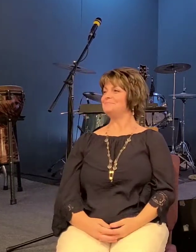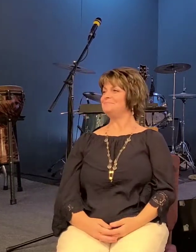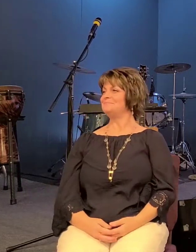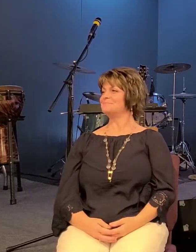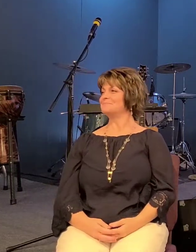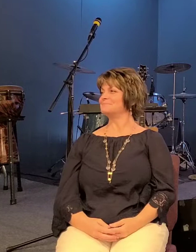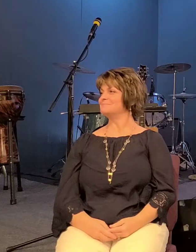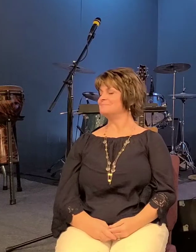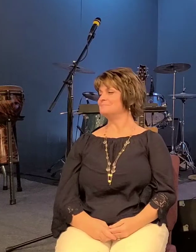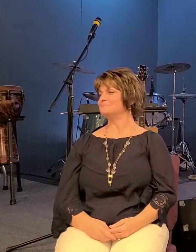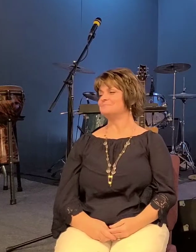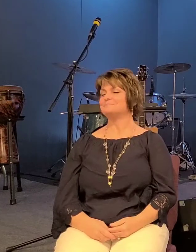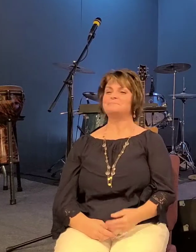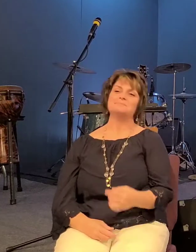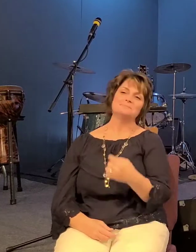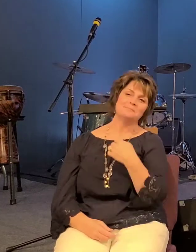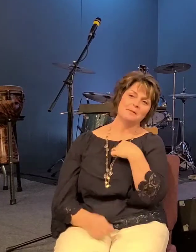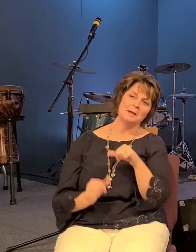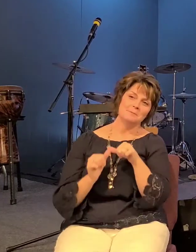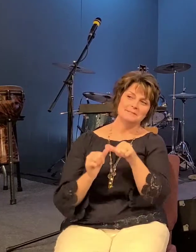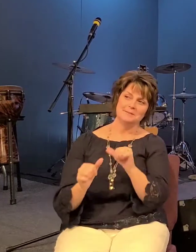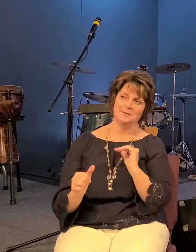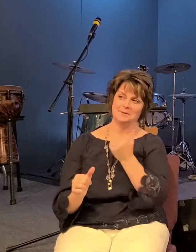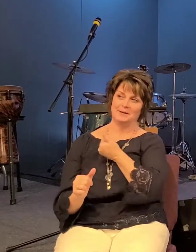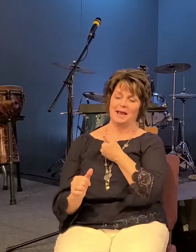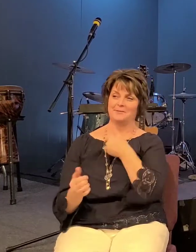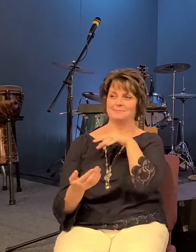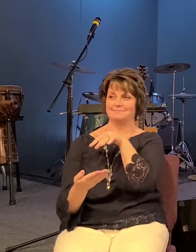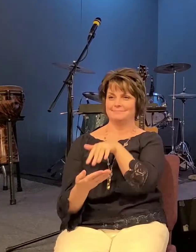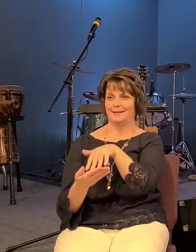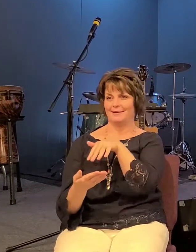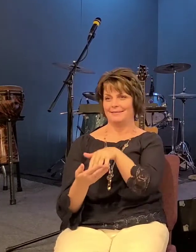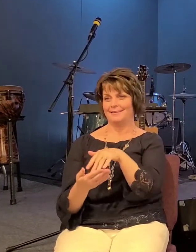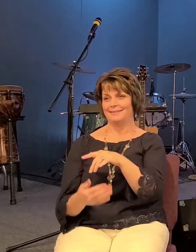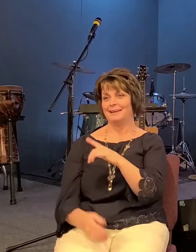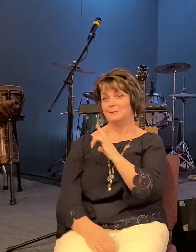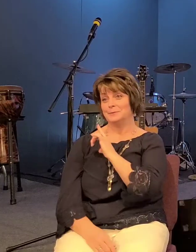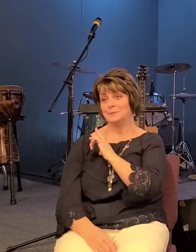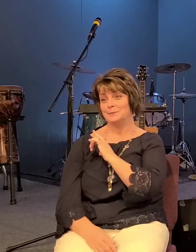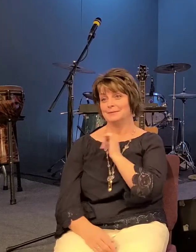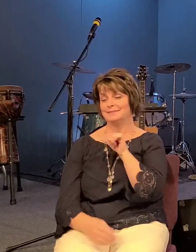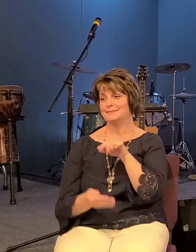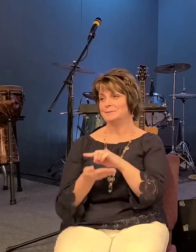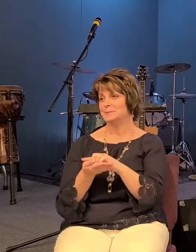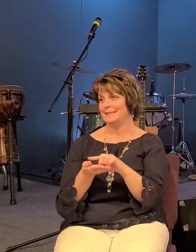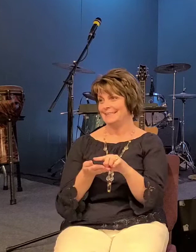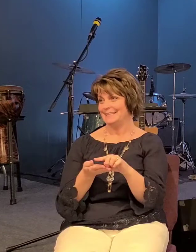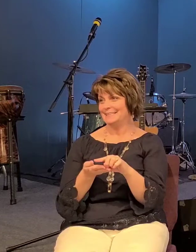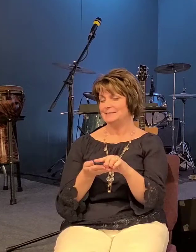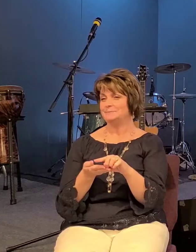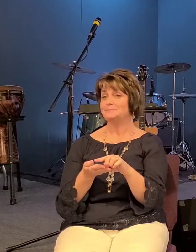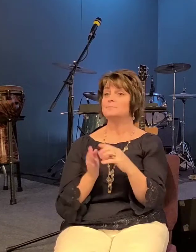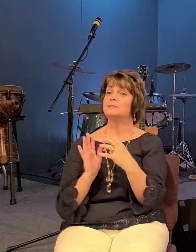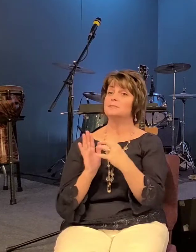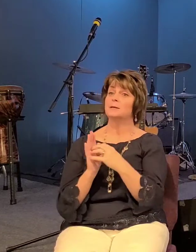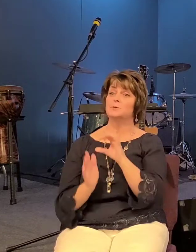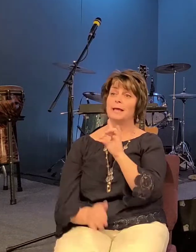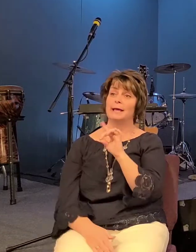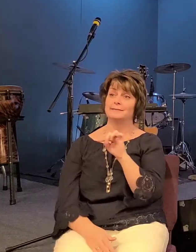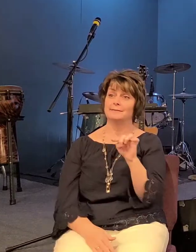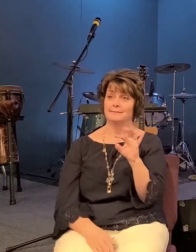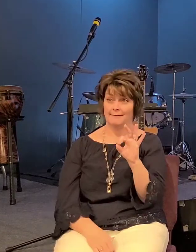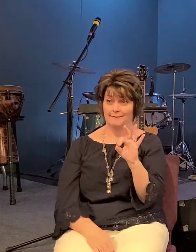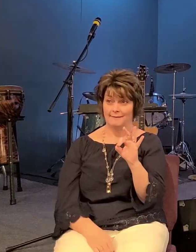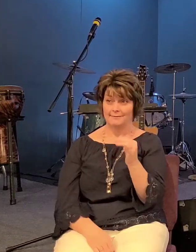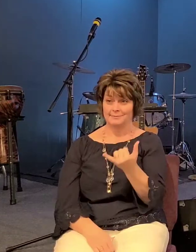well i'm continuing our our study in the gospel of leek this week and we're going to be looking at chapters eight and nine